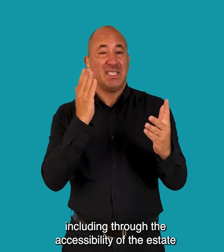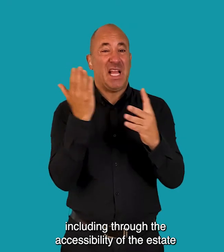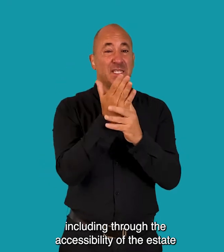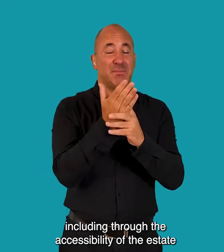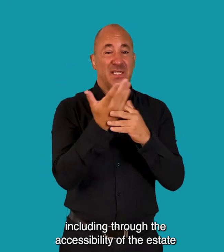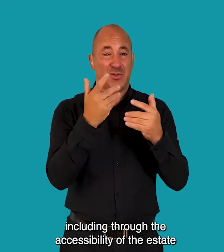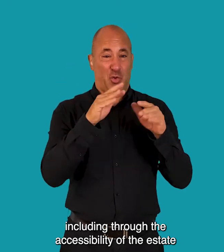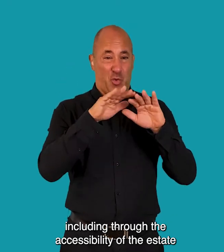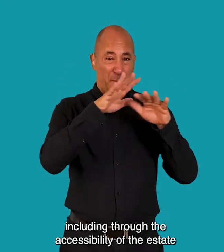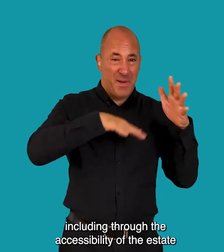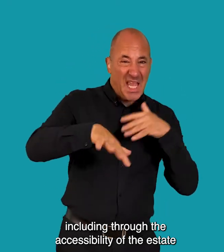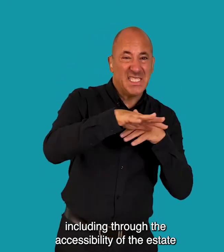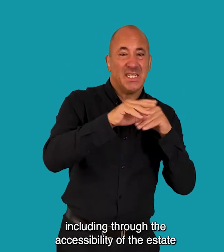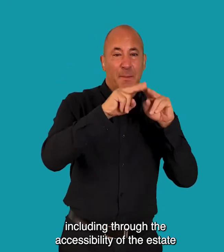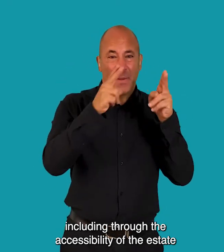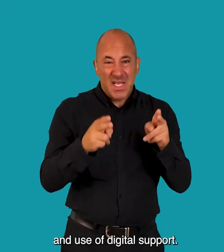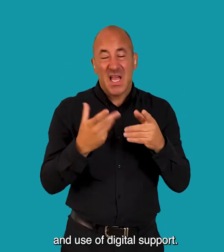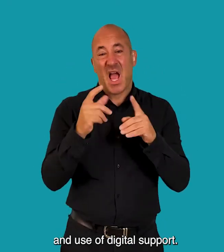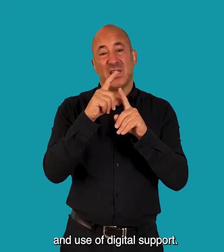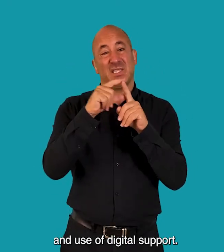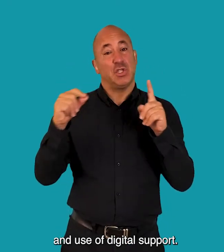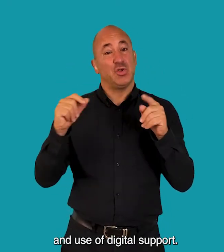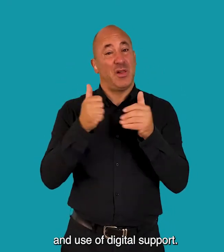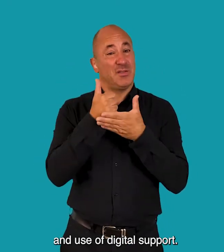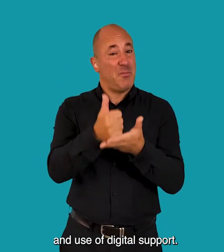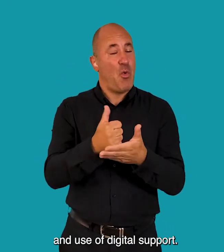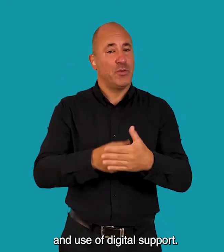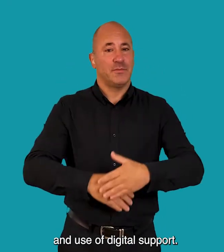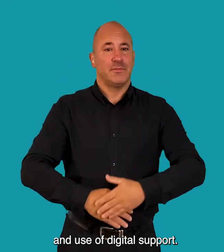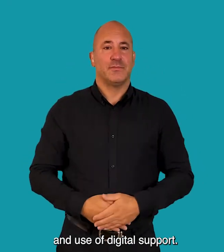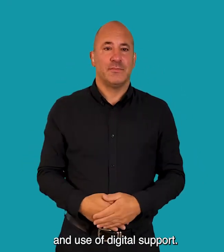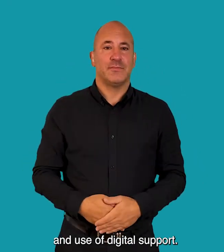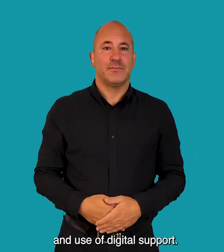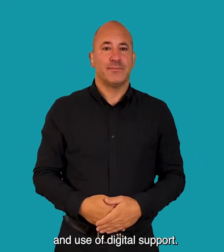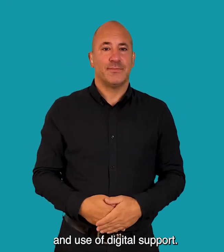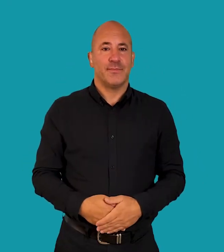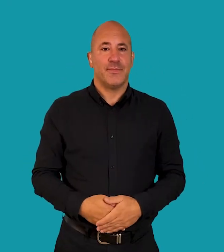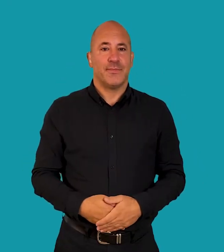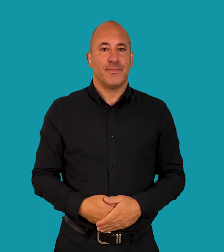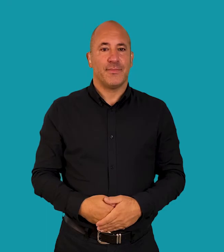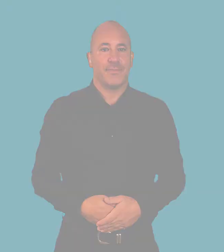through the accessibility of the estate and use of digital support